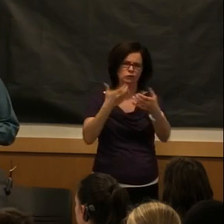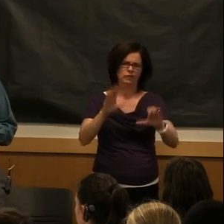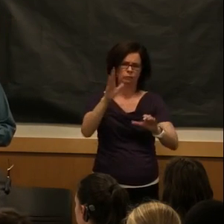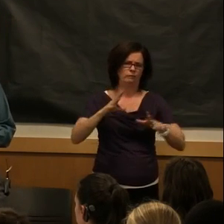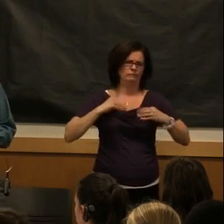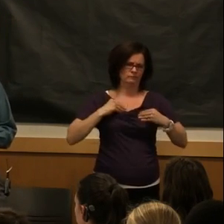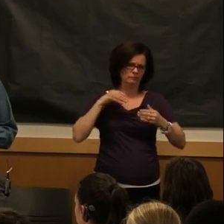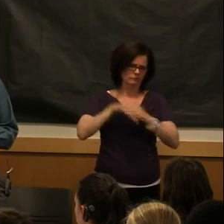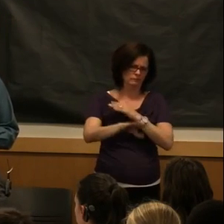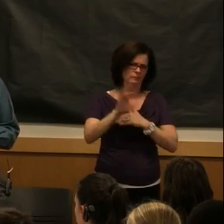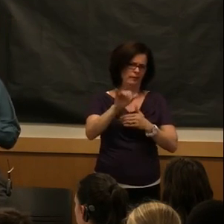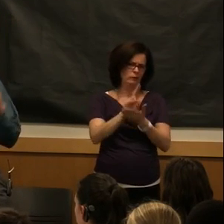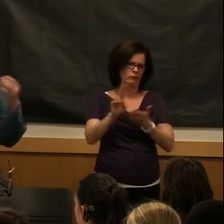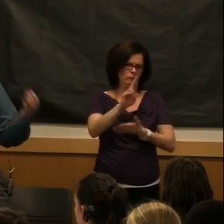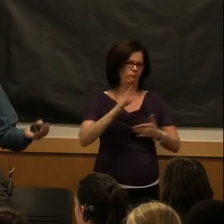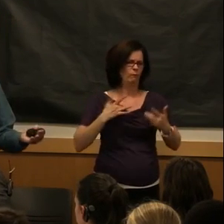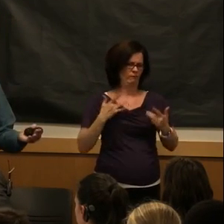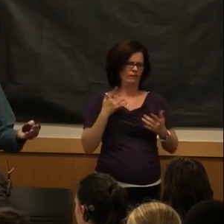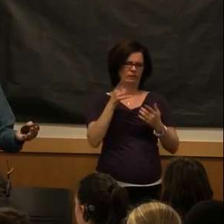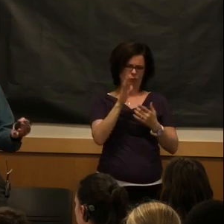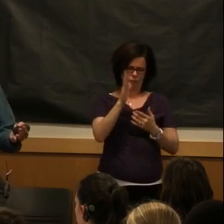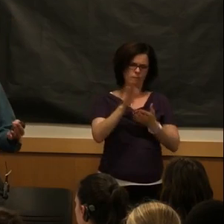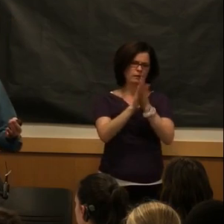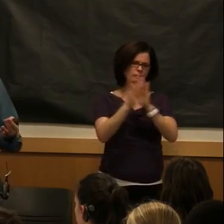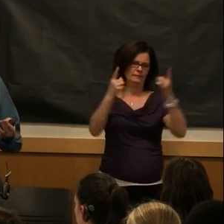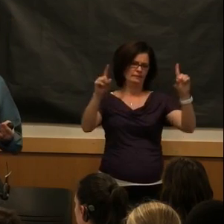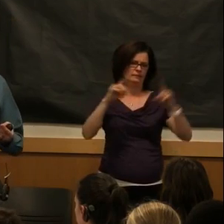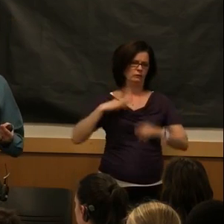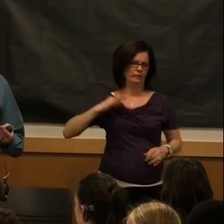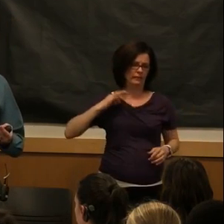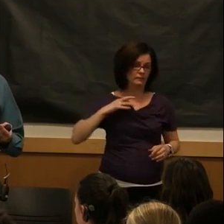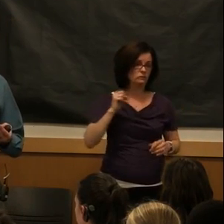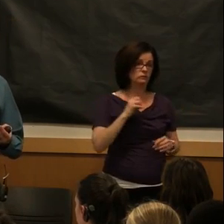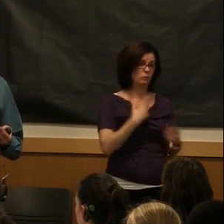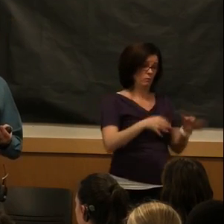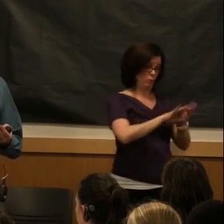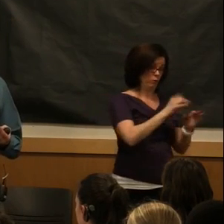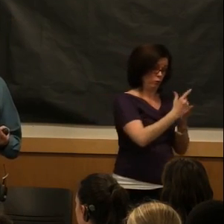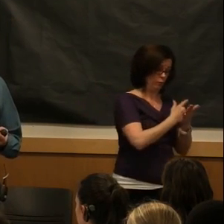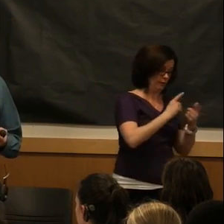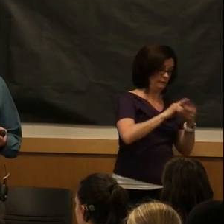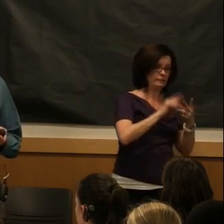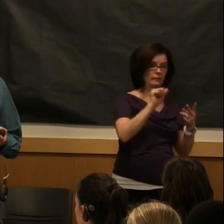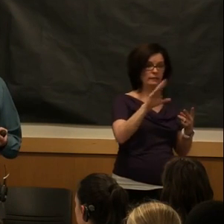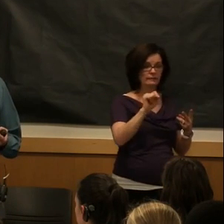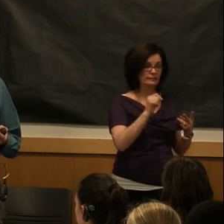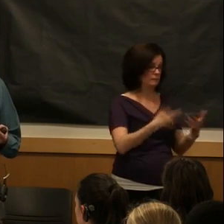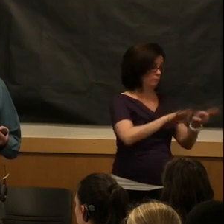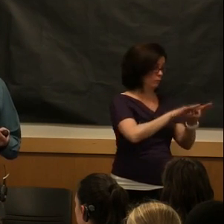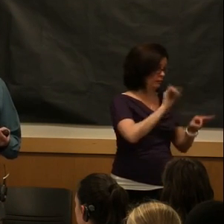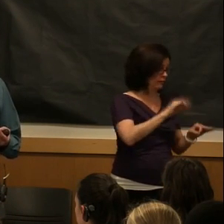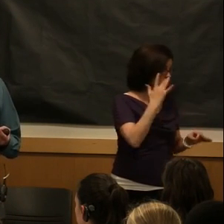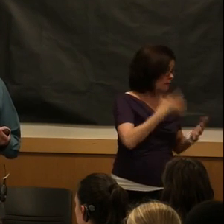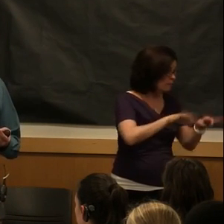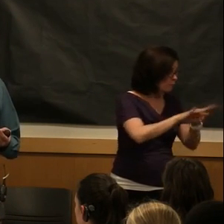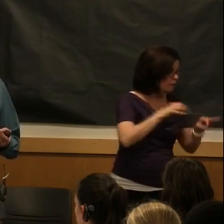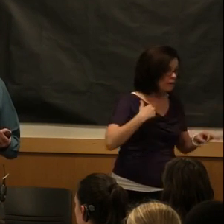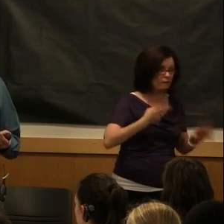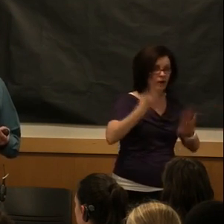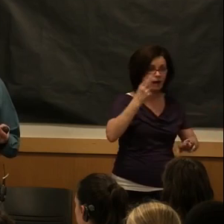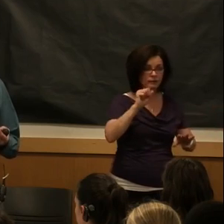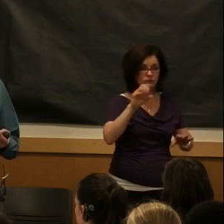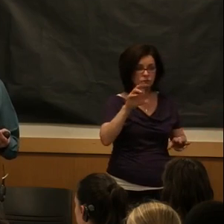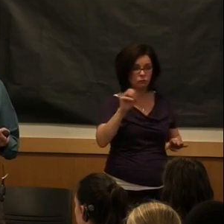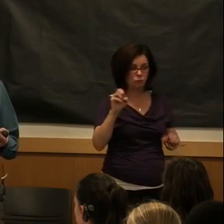going to be a successful candidate. So as you're looking at that with your grades and ACTs, this is why it's so important to keep those grades and ACT scores